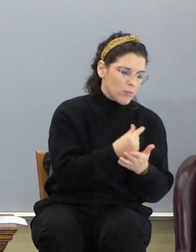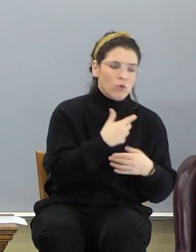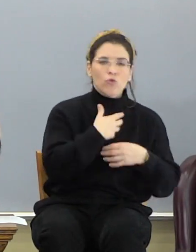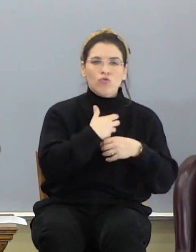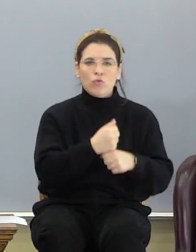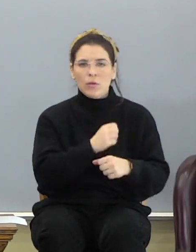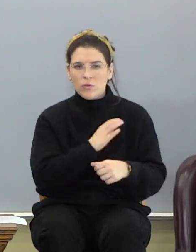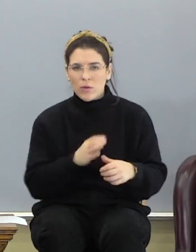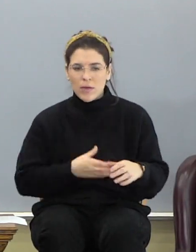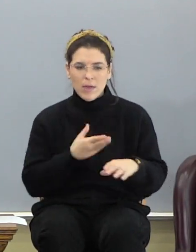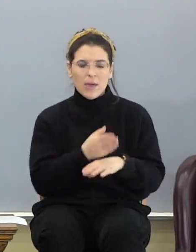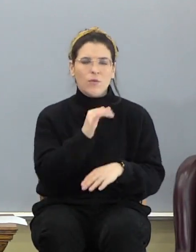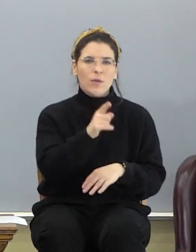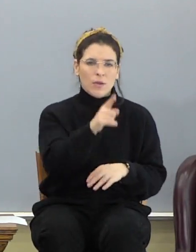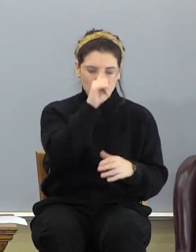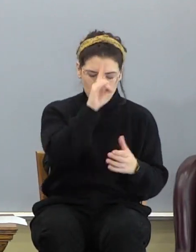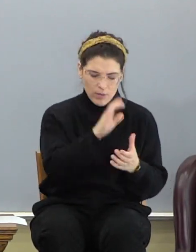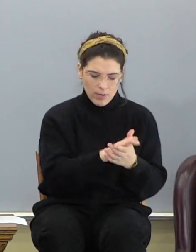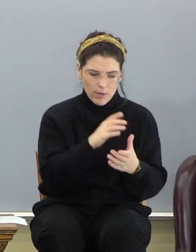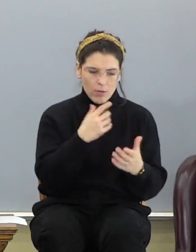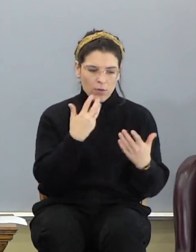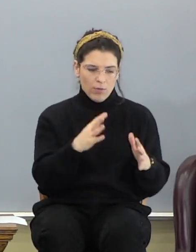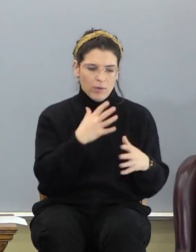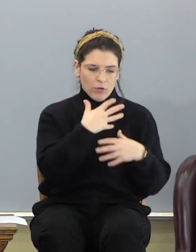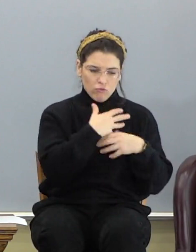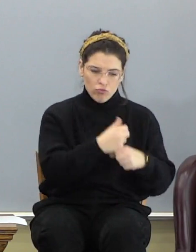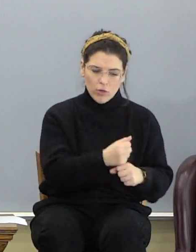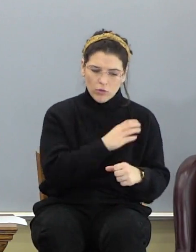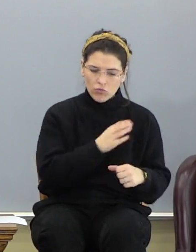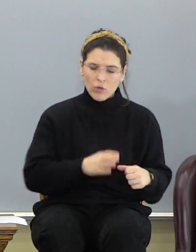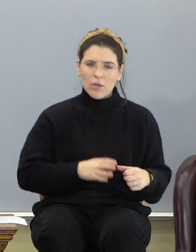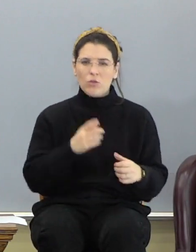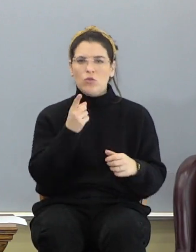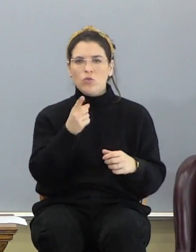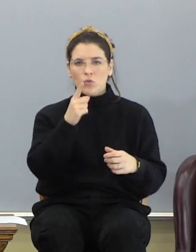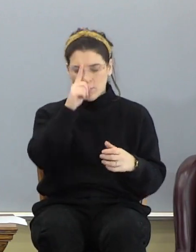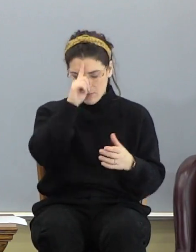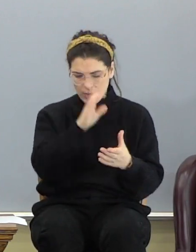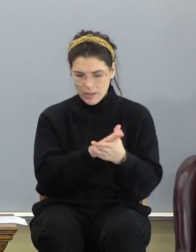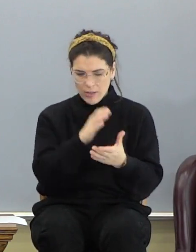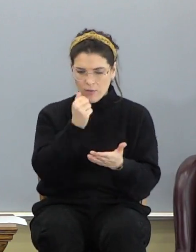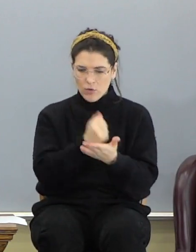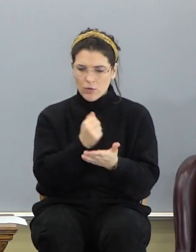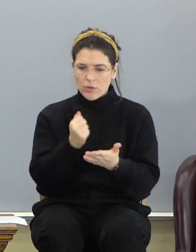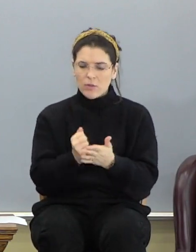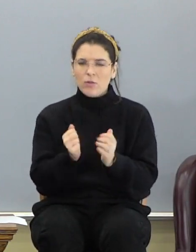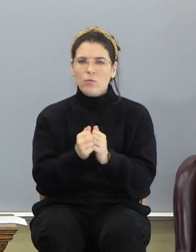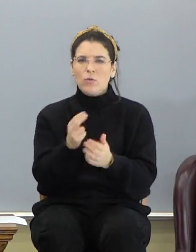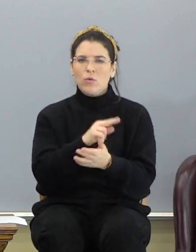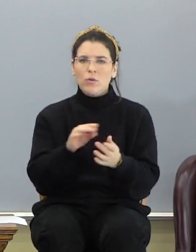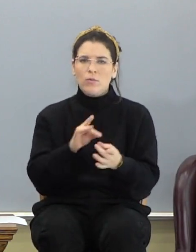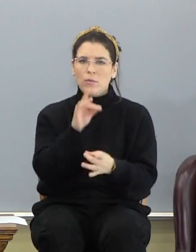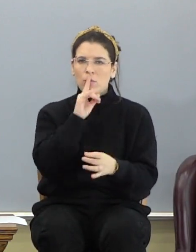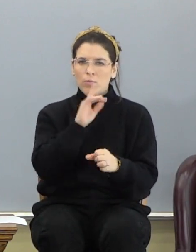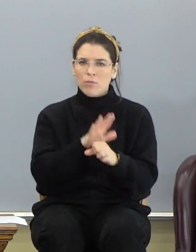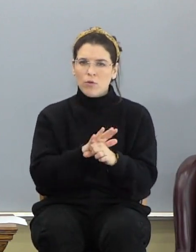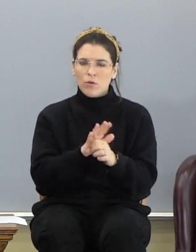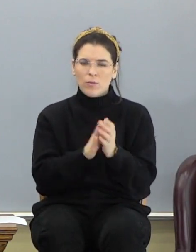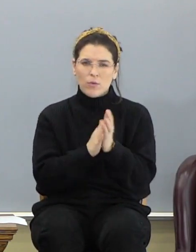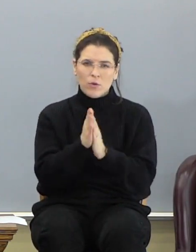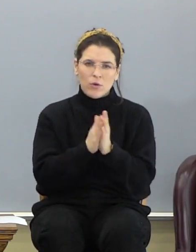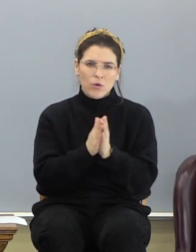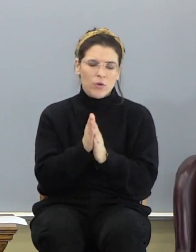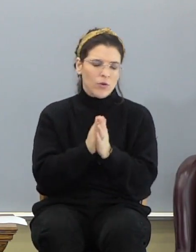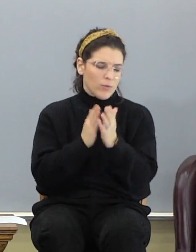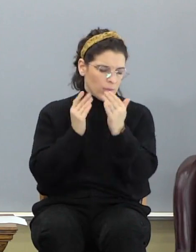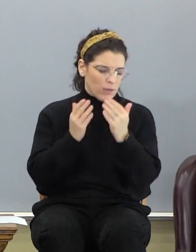In whom after you believe, once you trust Christ, when you believe, you are sealed with the Holy Spirit of promise, which is the earnest of our inheritance until